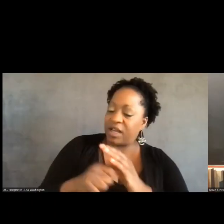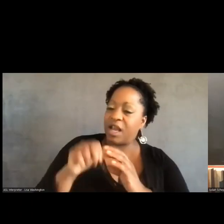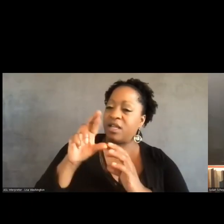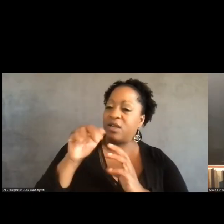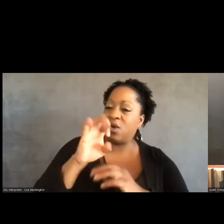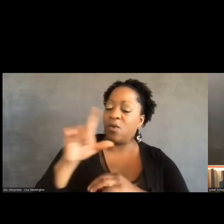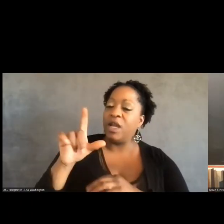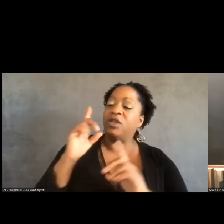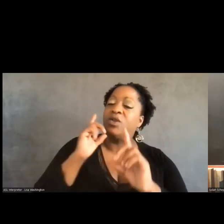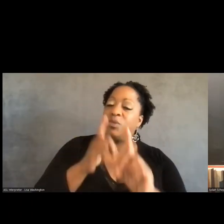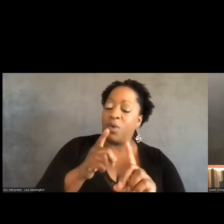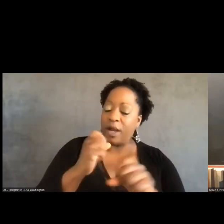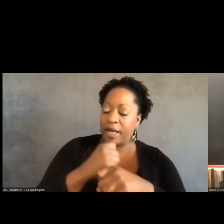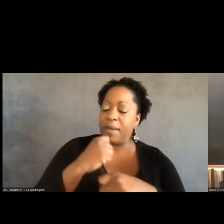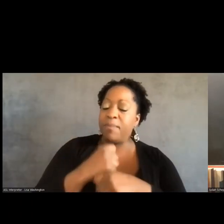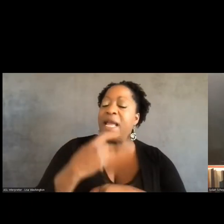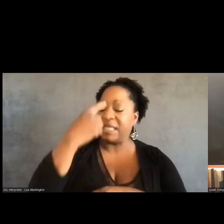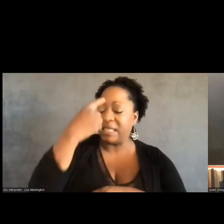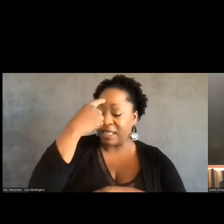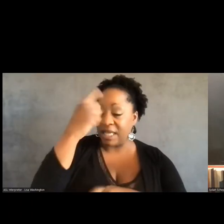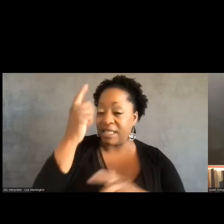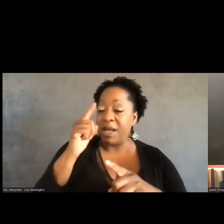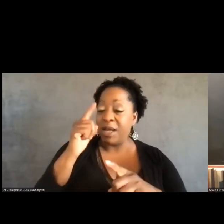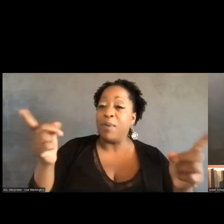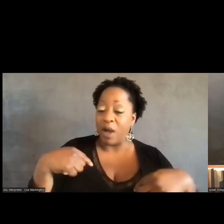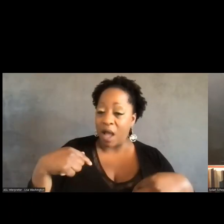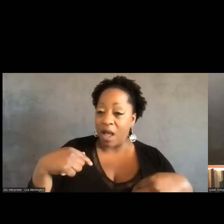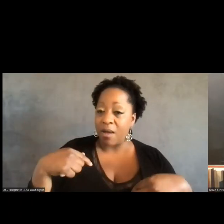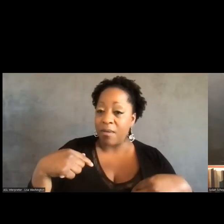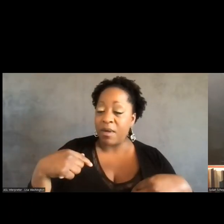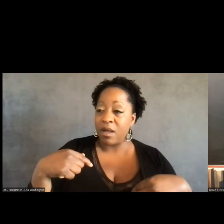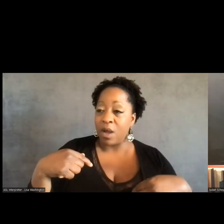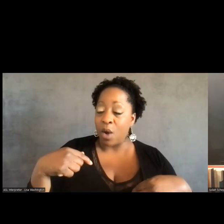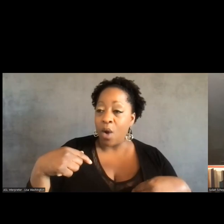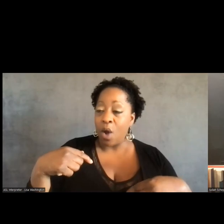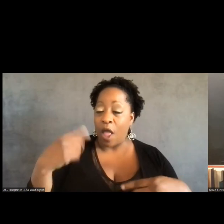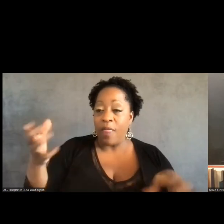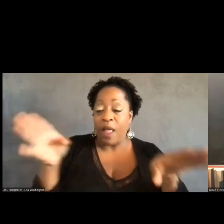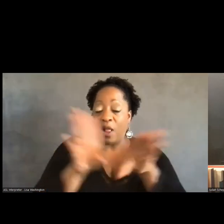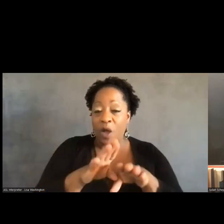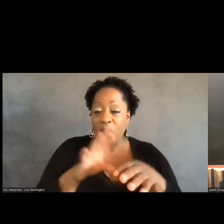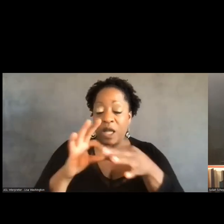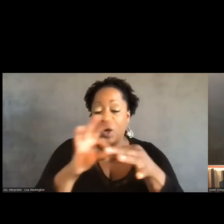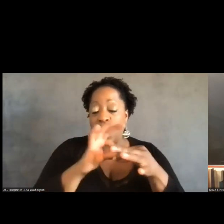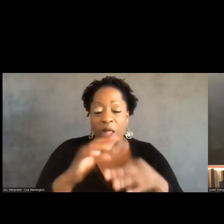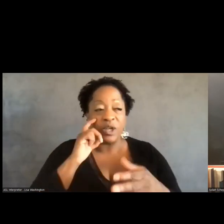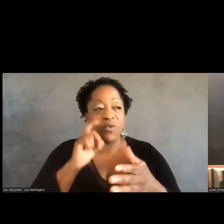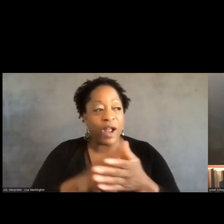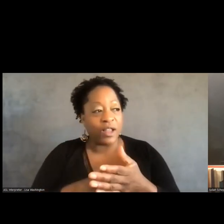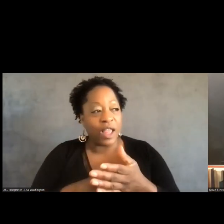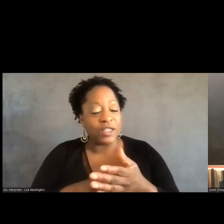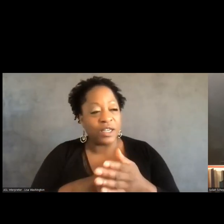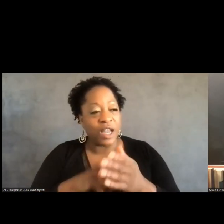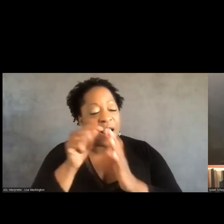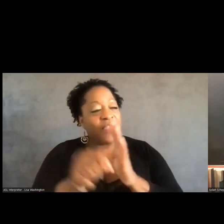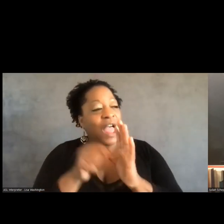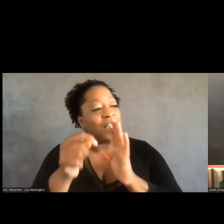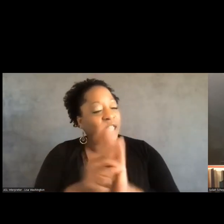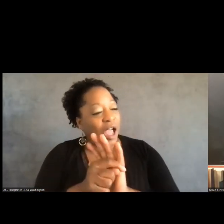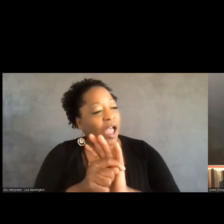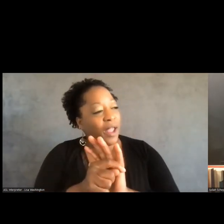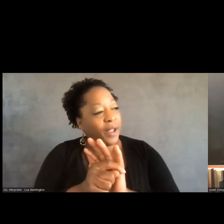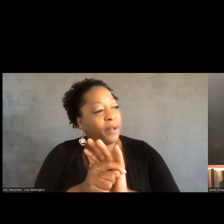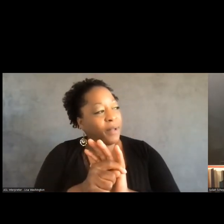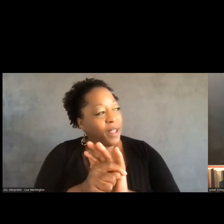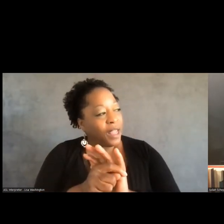I think it makes a ton of sense. I think people come out on the other side of the coalition, recognizing that maybe that time has come to a